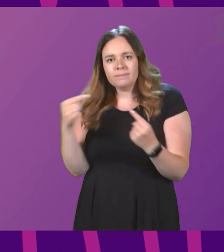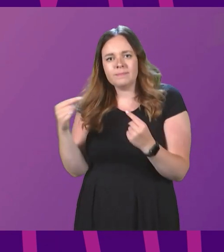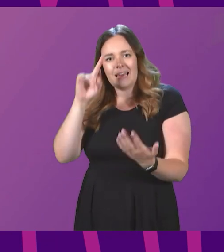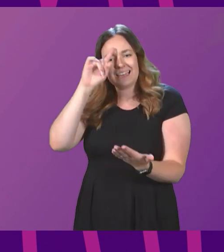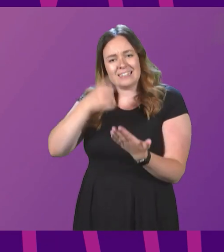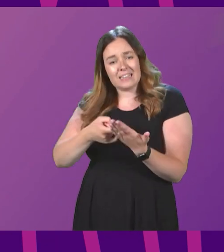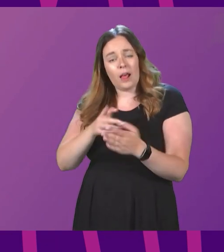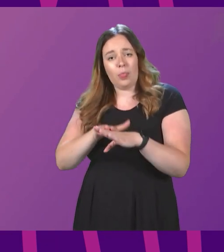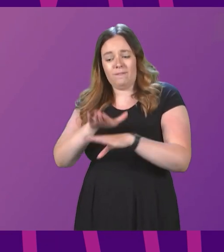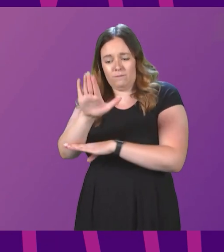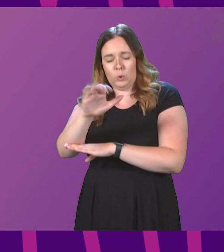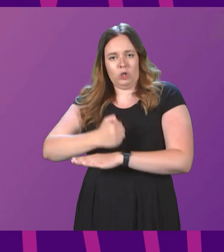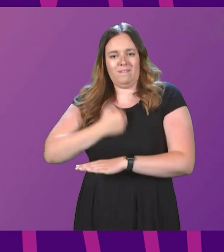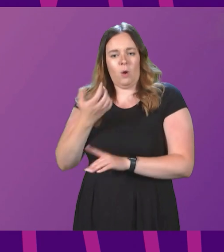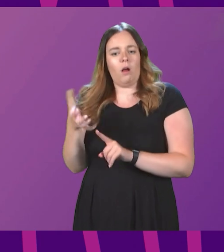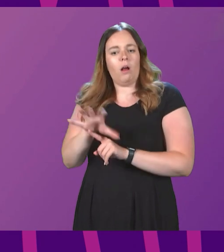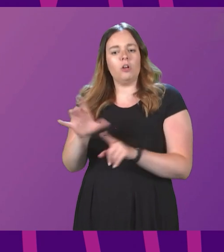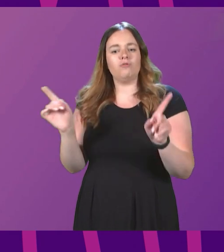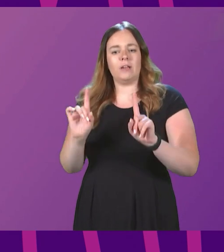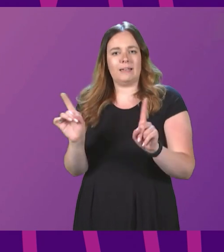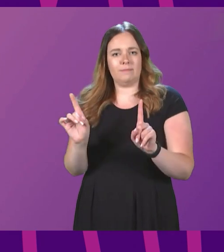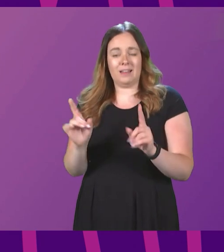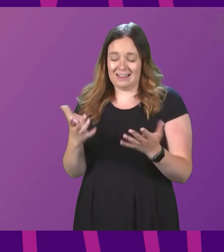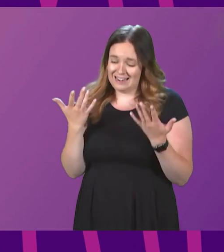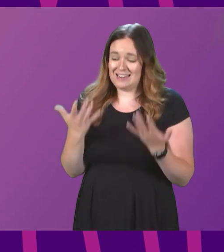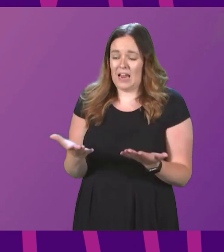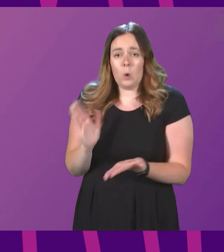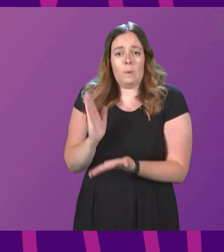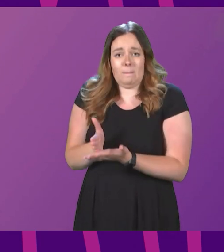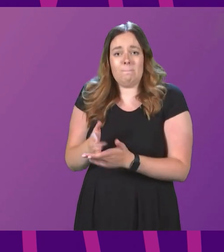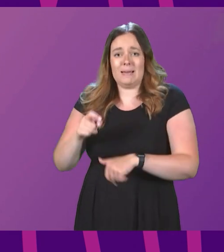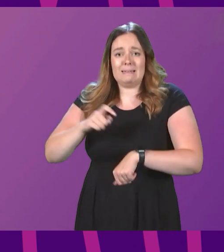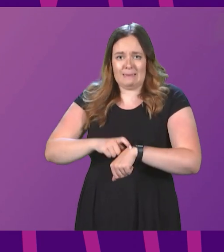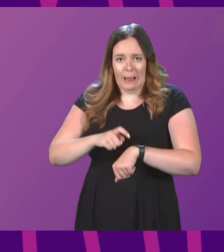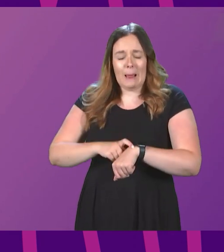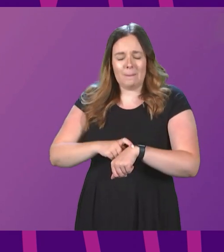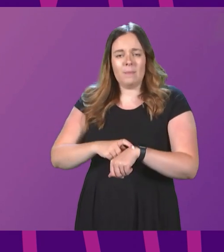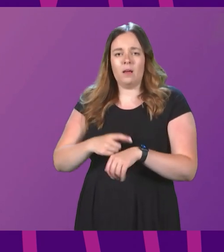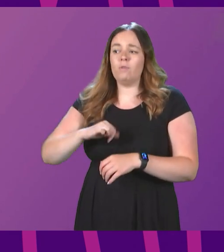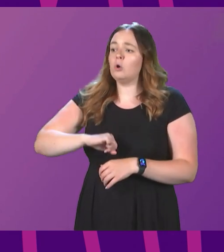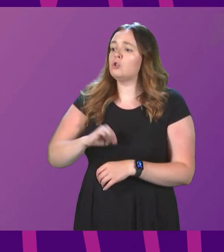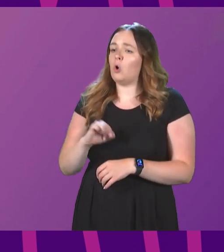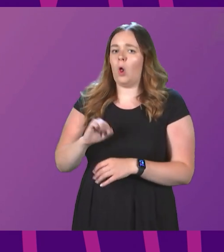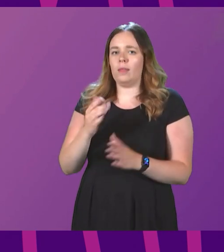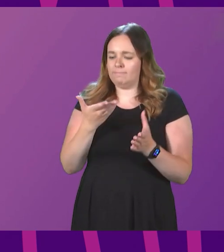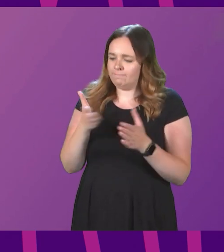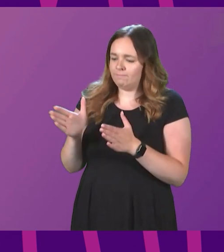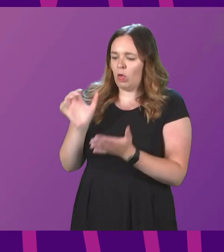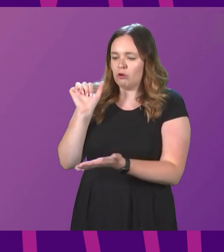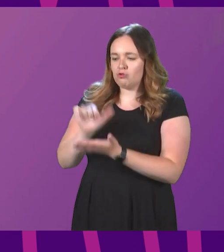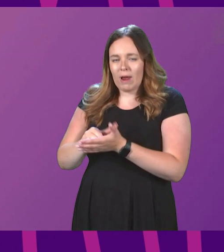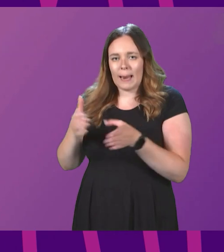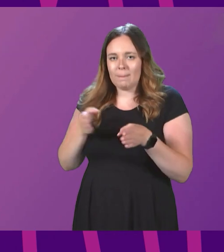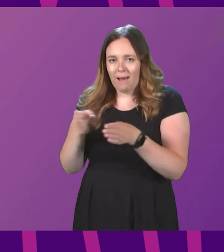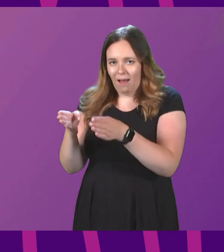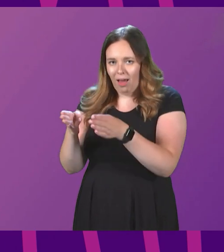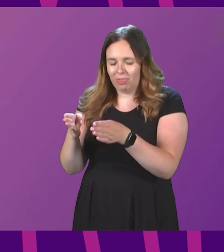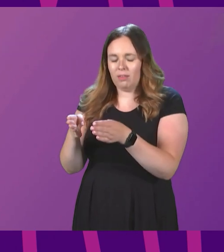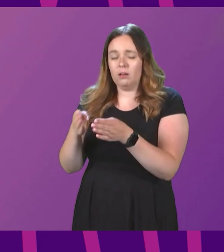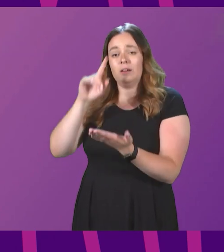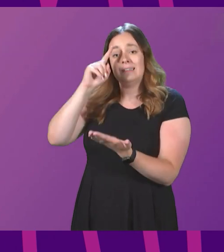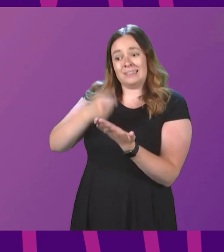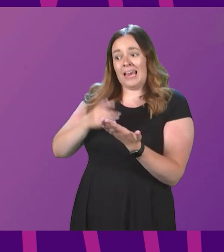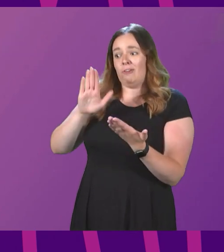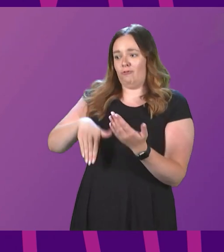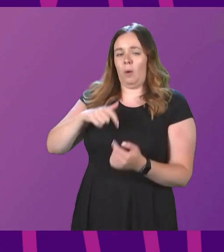the future of our country. Now is the time to get Scotland on the right path. The path chosen by those